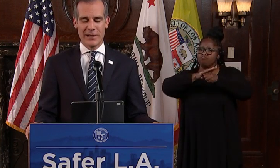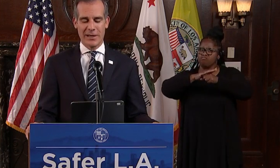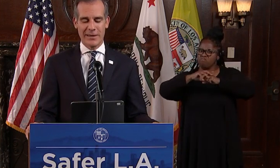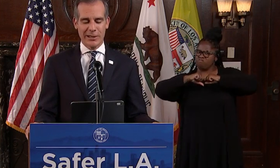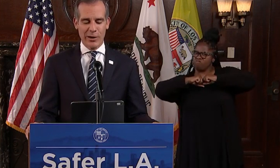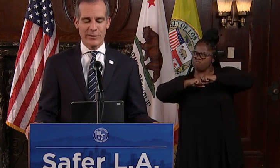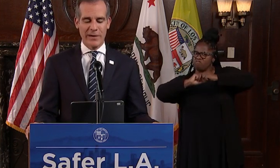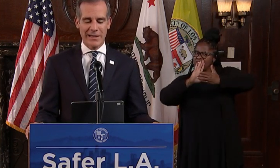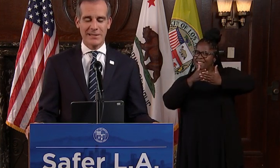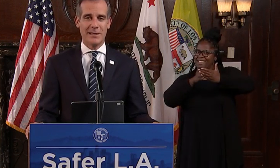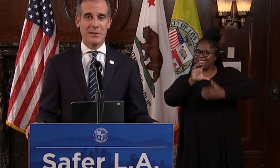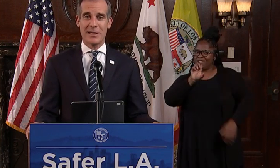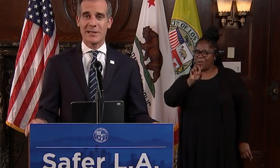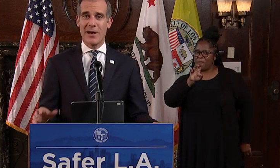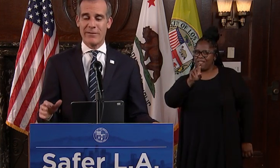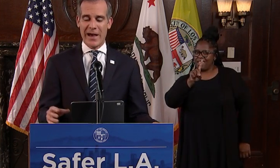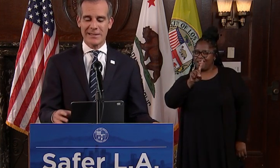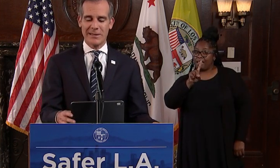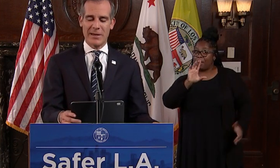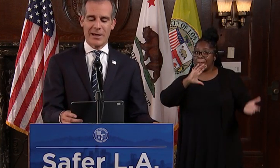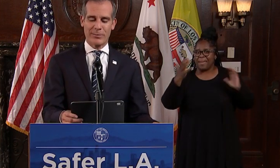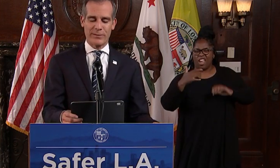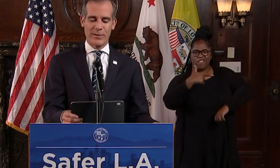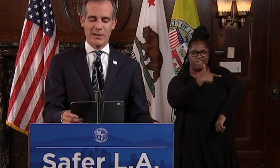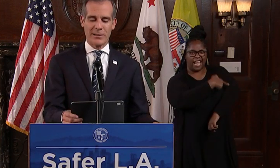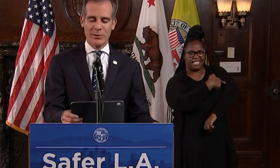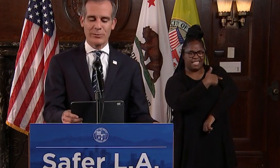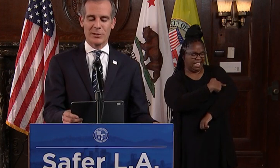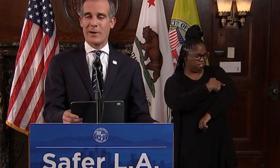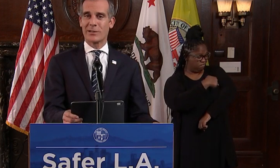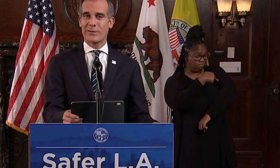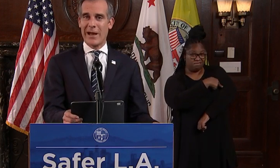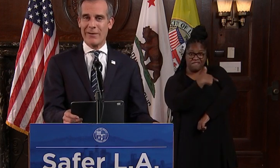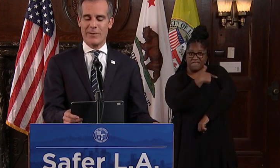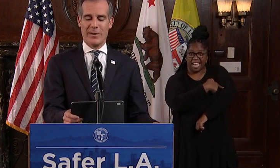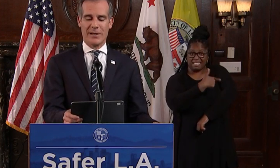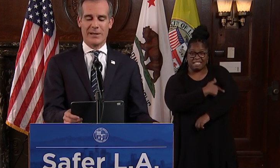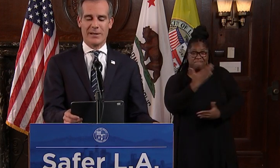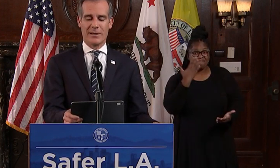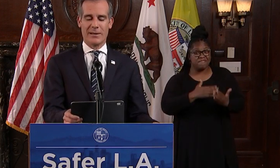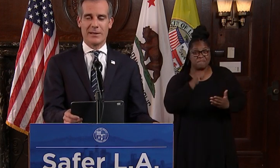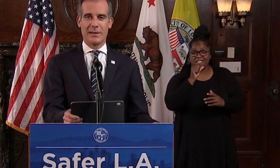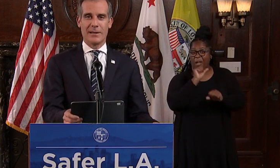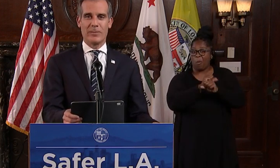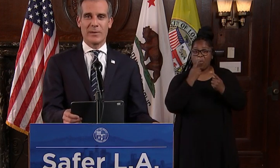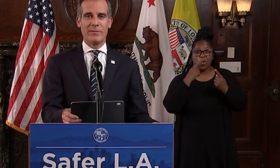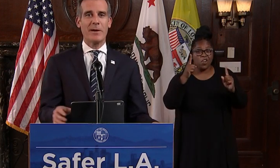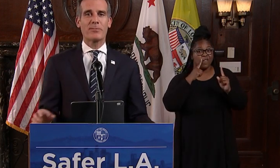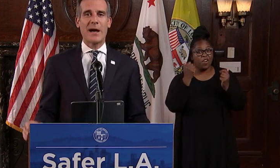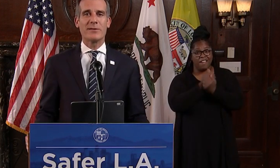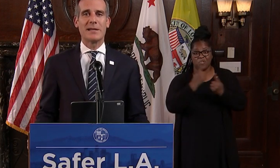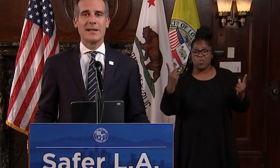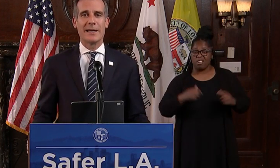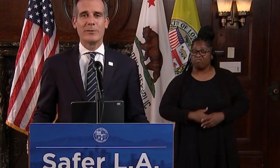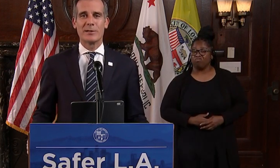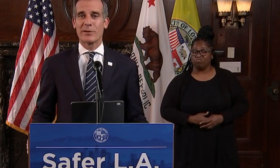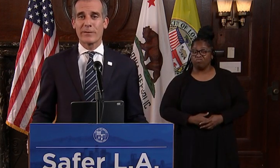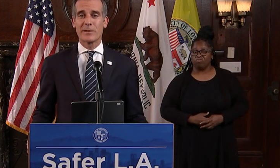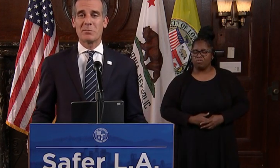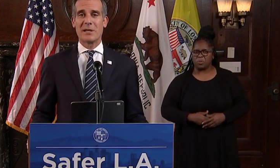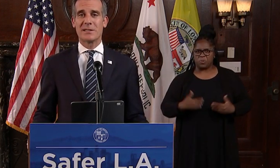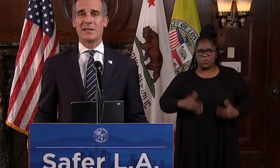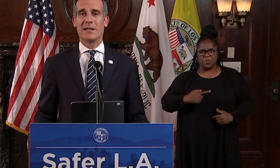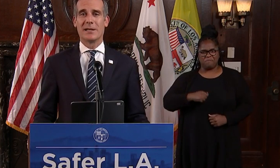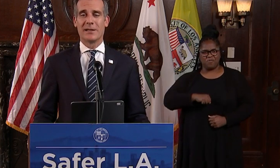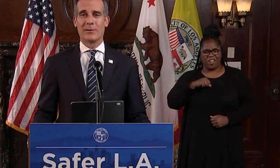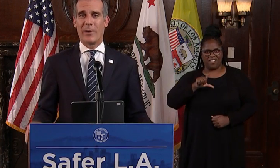COVID than a COVID vaccine because a vaccine may not provoke an immune response for everybody. I'm very proud that LA was the